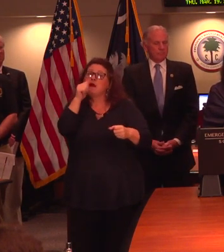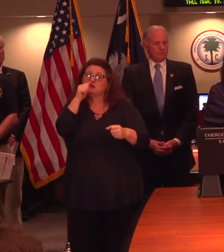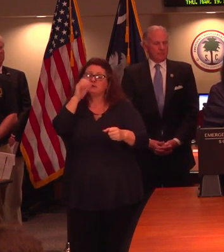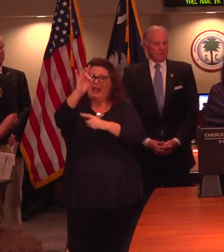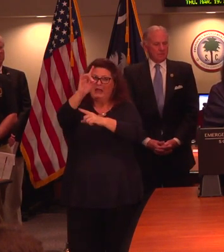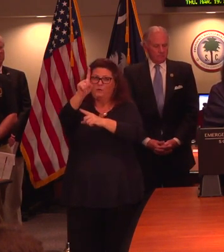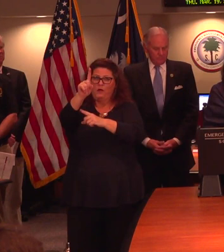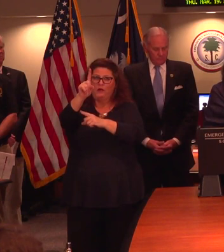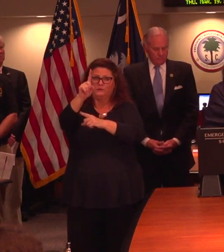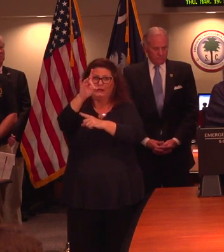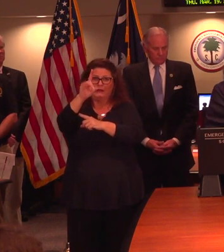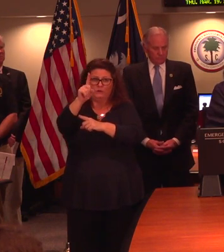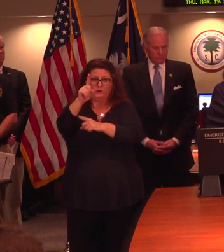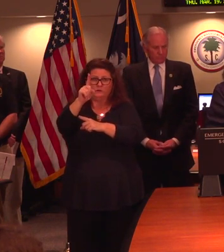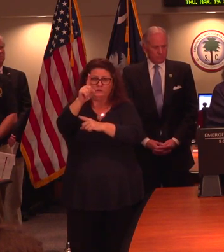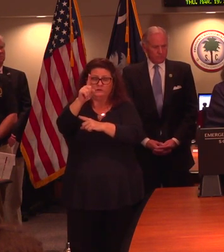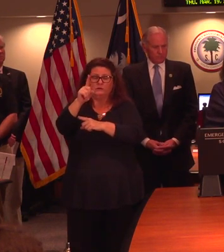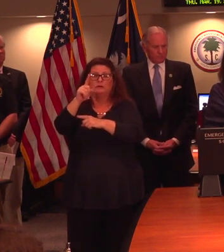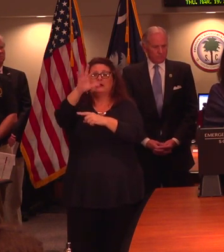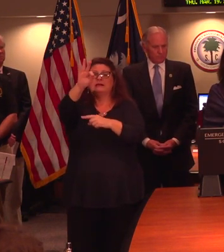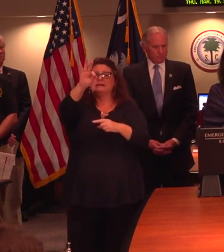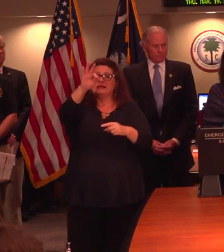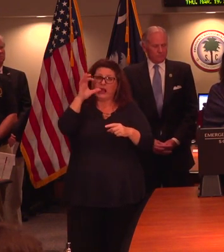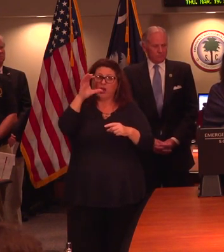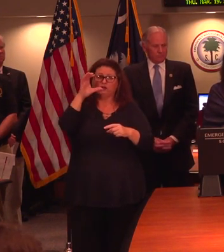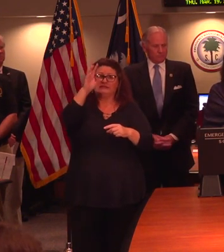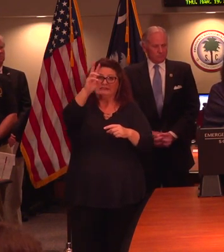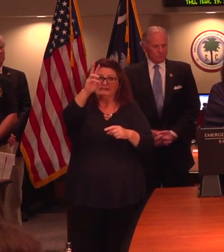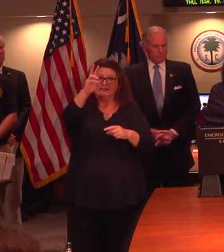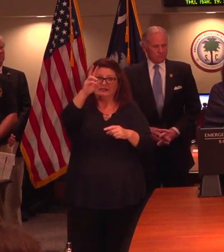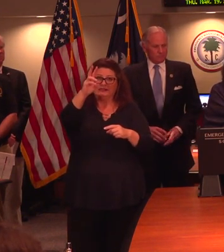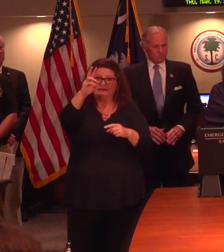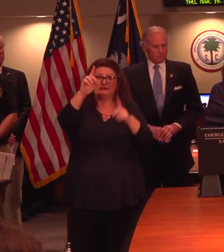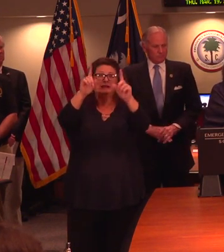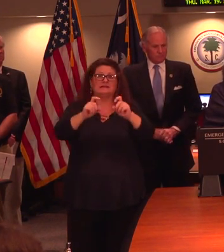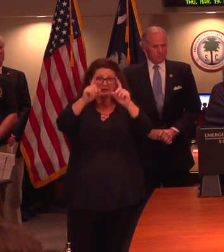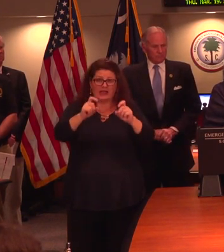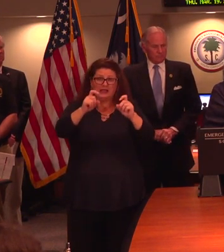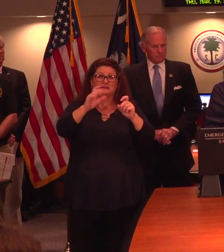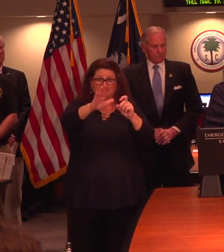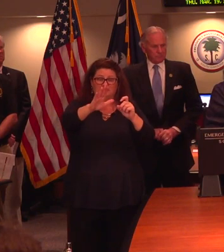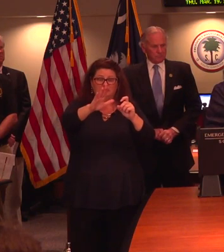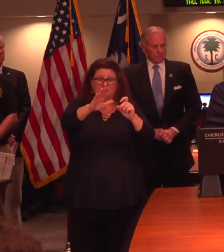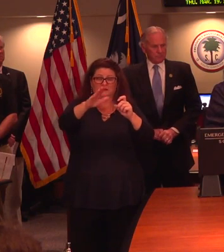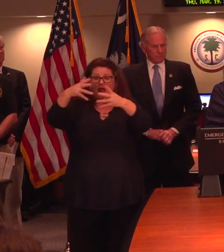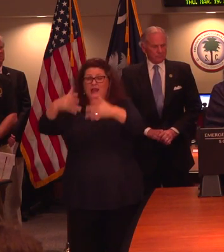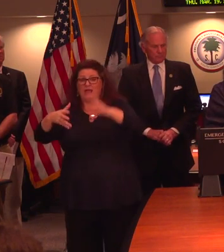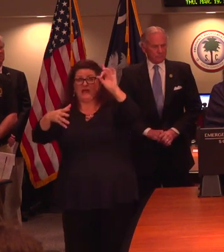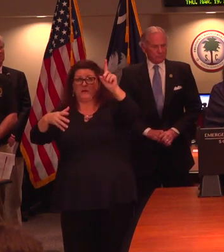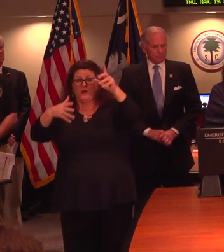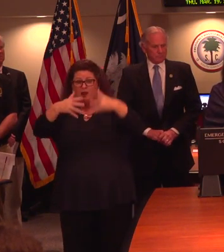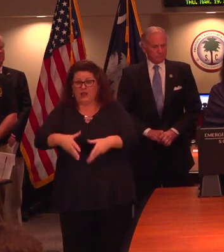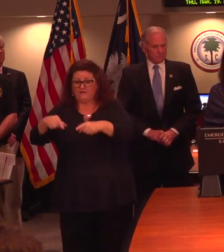And our public health laboratory has performed 906 tests, of which 833 have been negative.